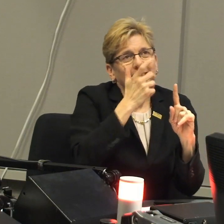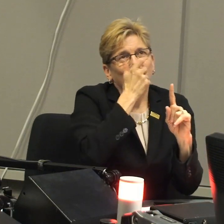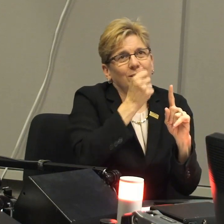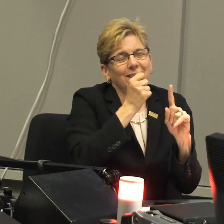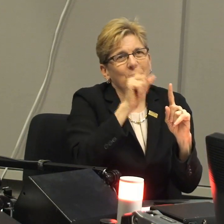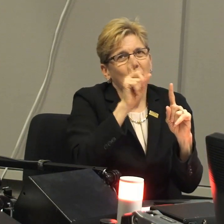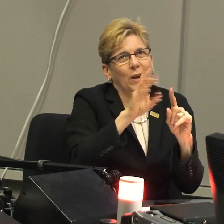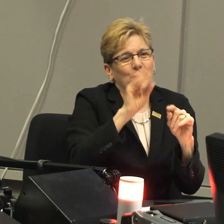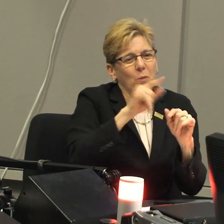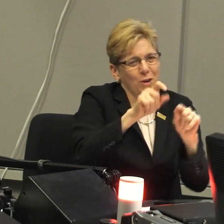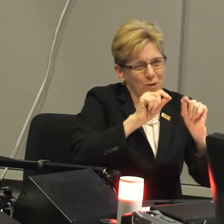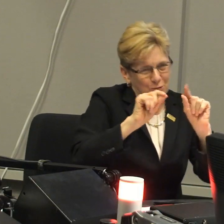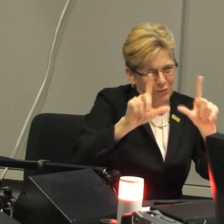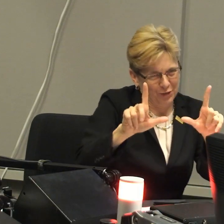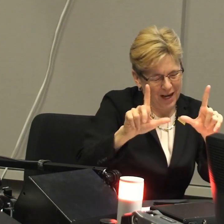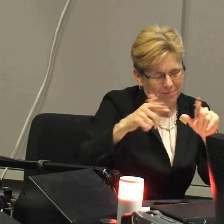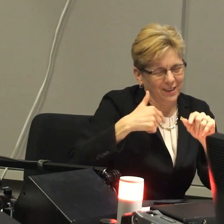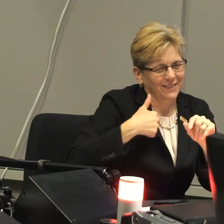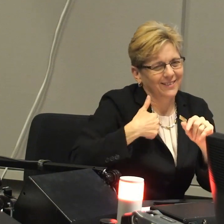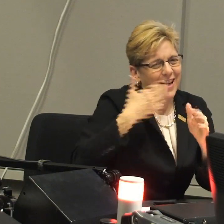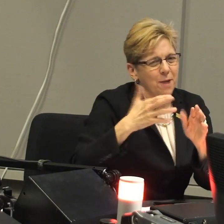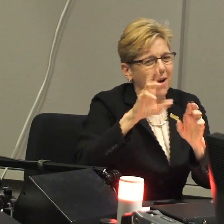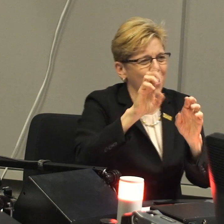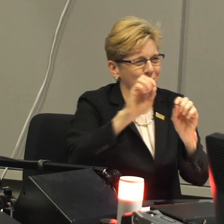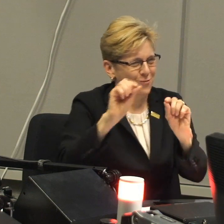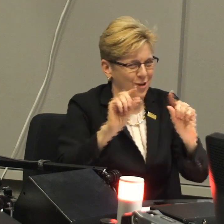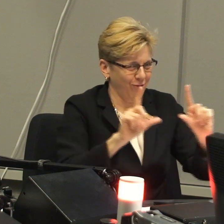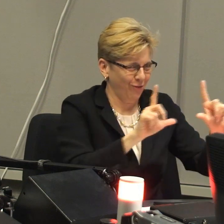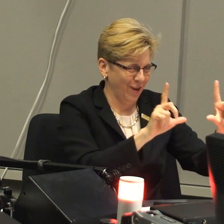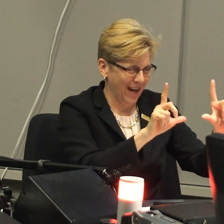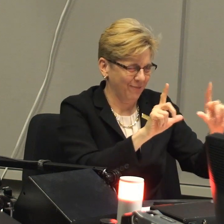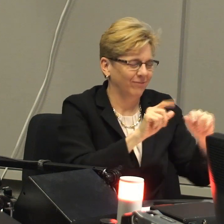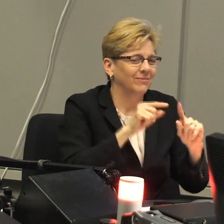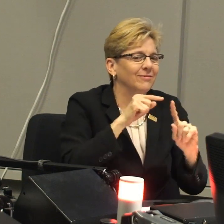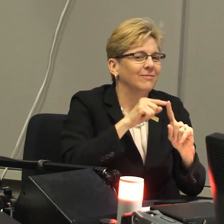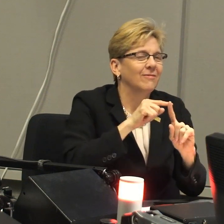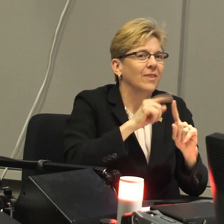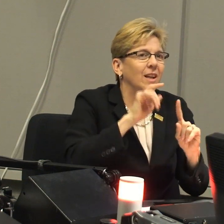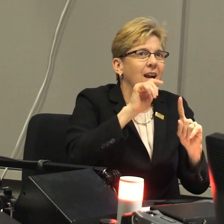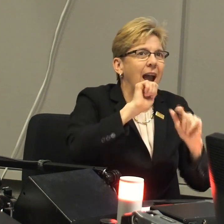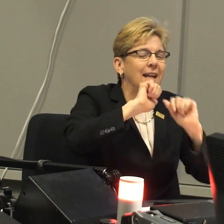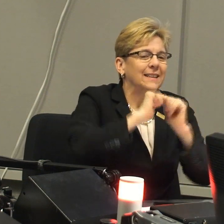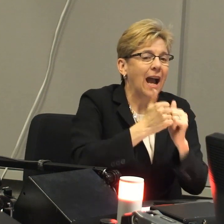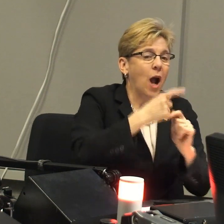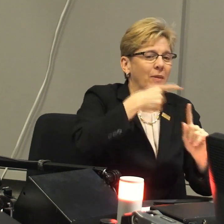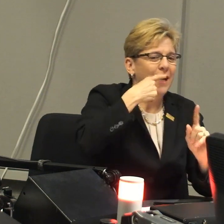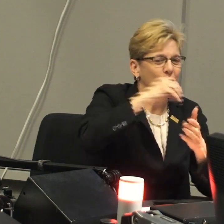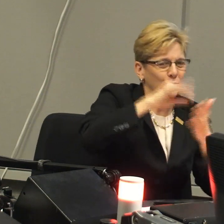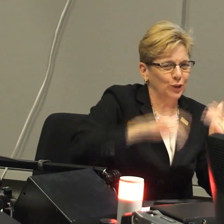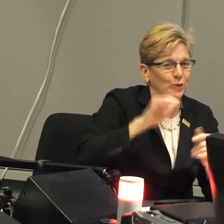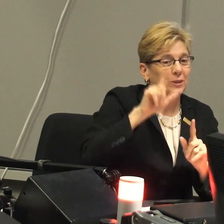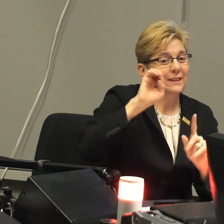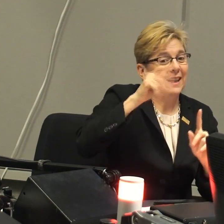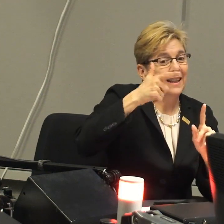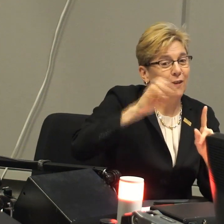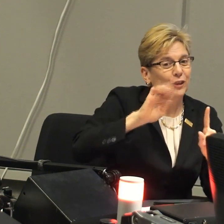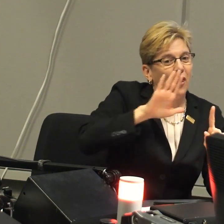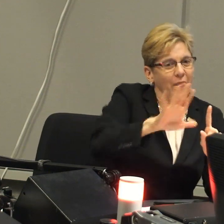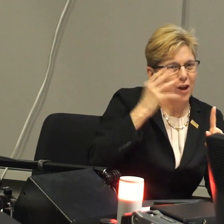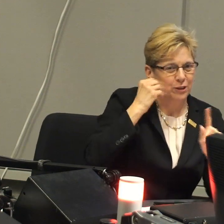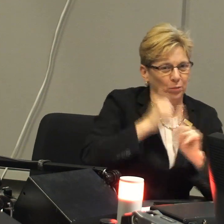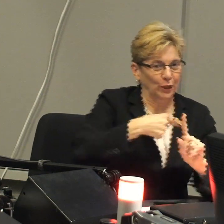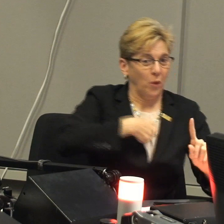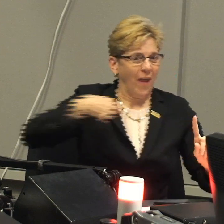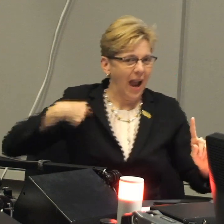Well, I think it's an interesting question, especially the way it was framed, and perhaps I could reframe it here and think how